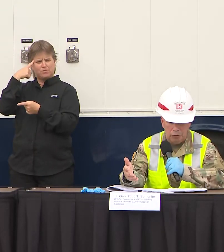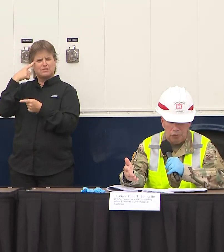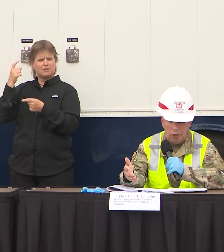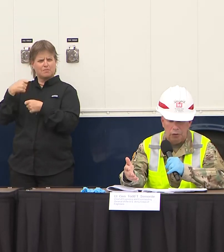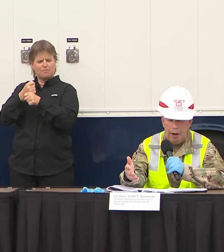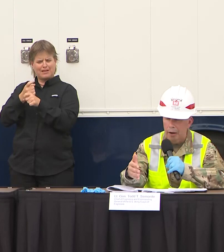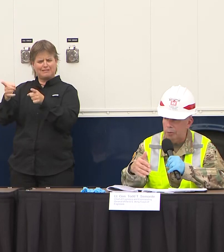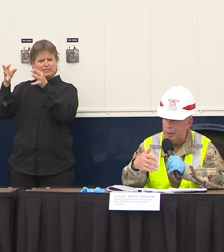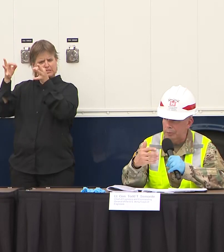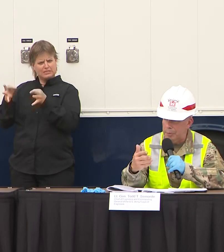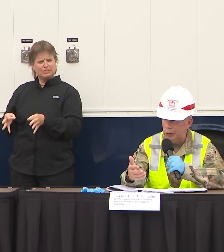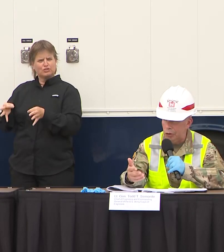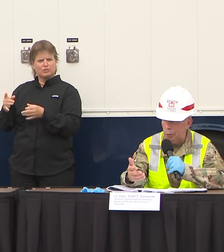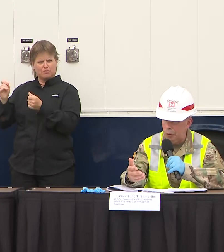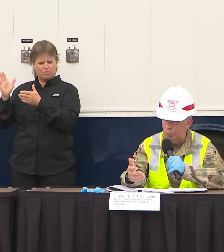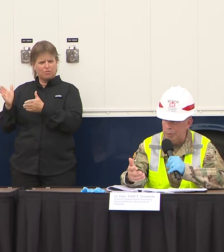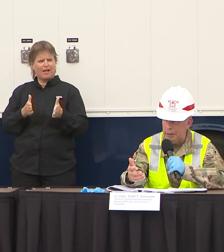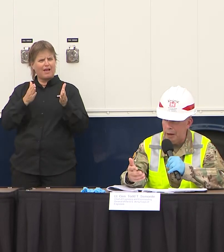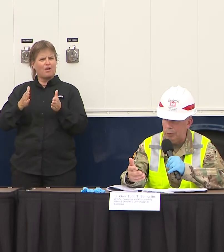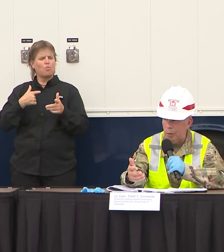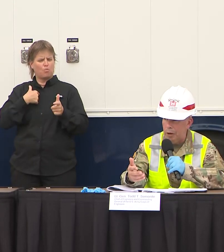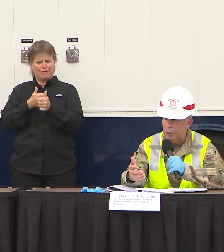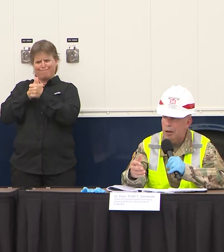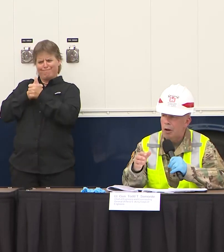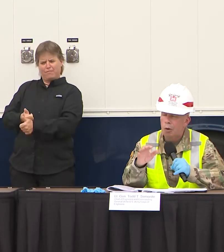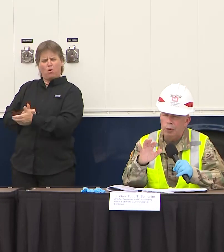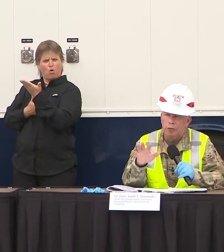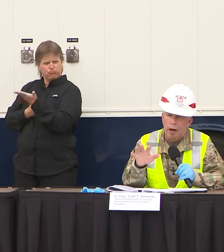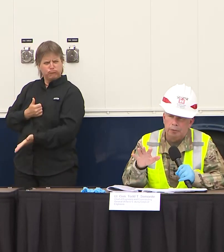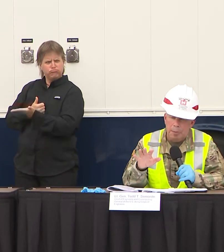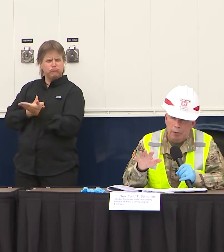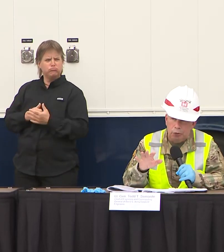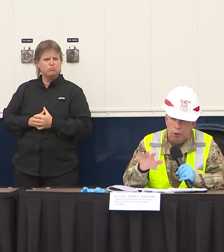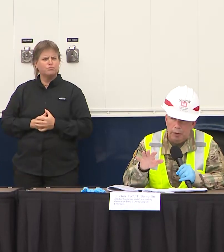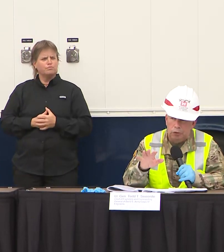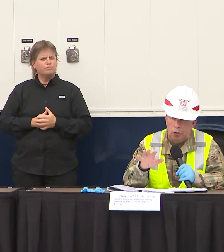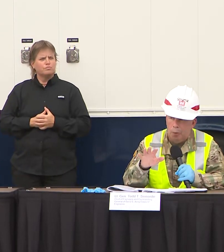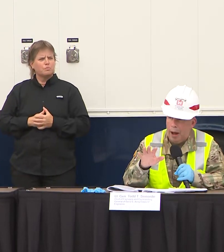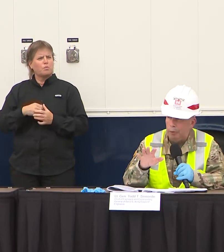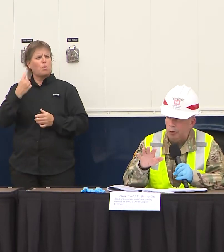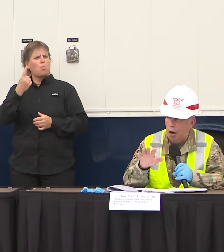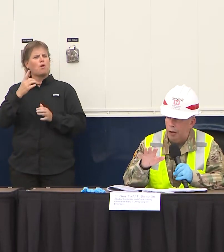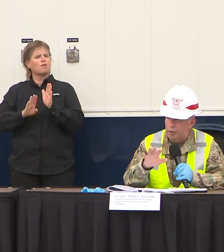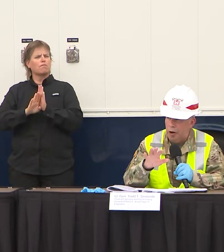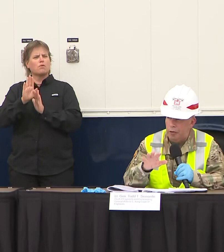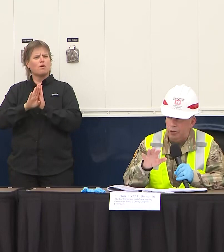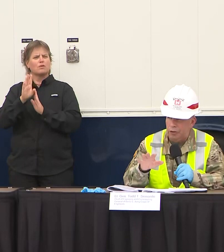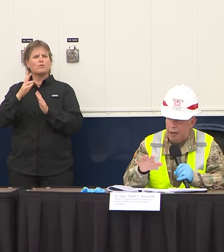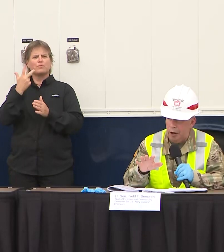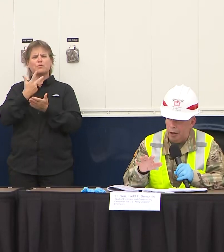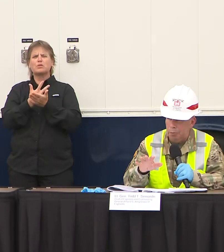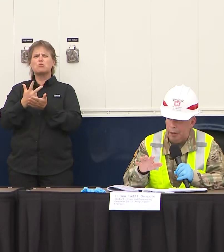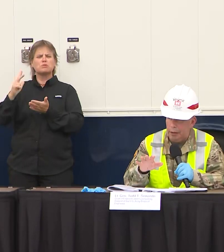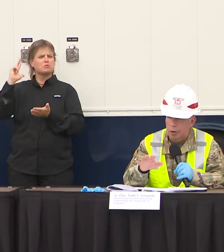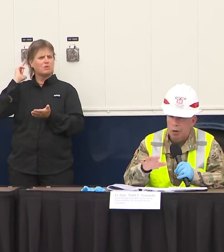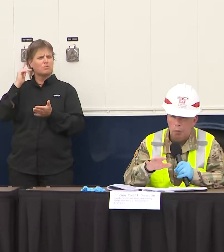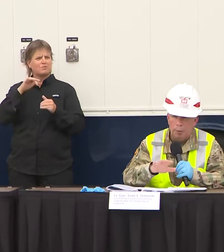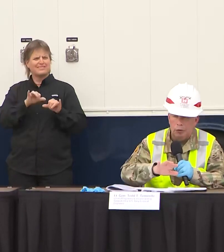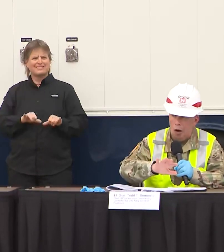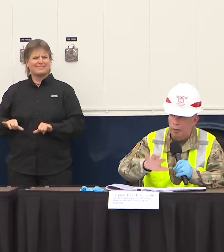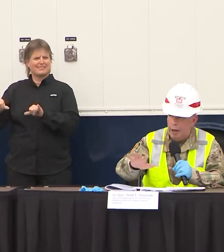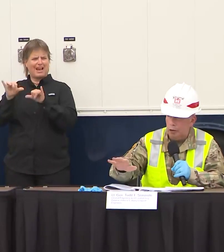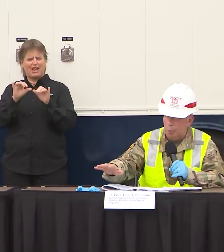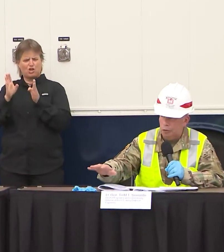be able to put this in the ground to be able to make sure that we're meeting that requirement we developed about three weeks ago what I would call a very very standardized plan